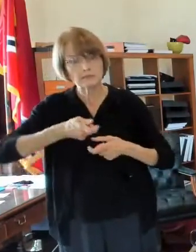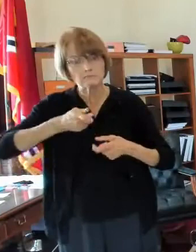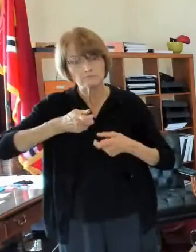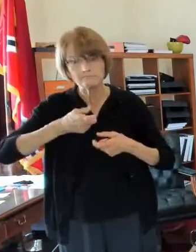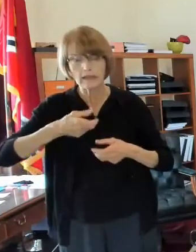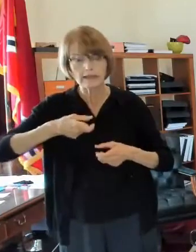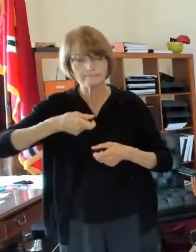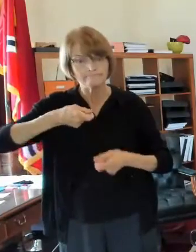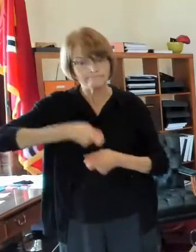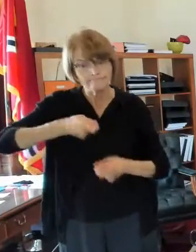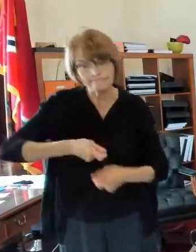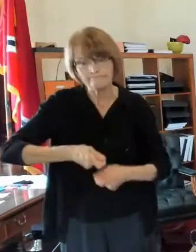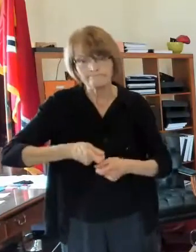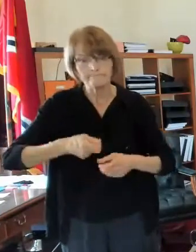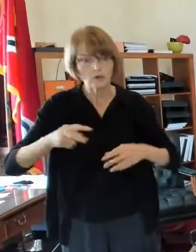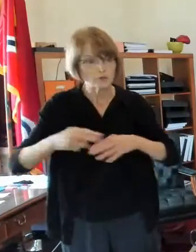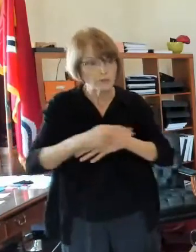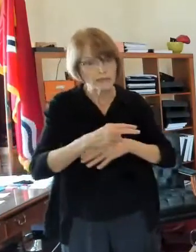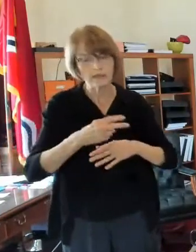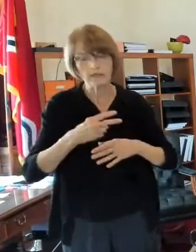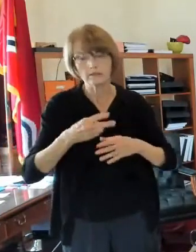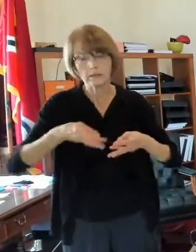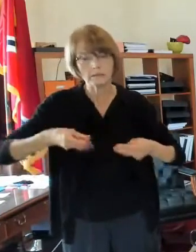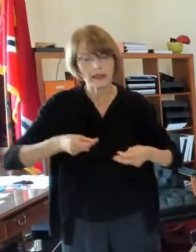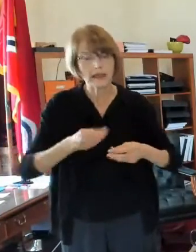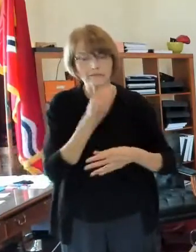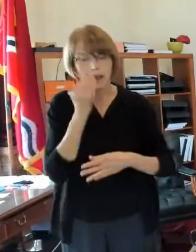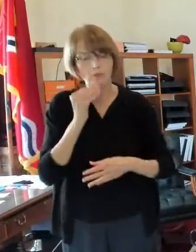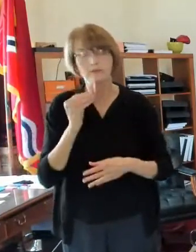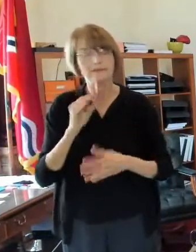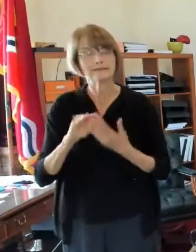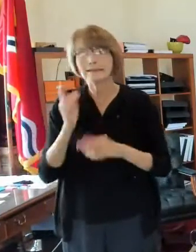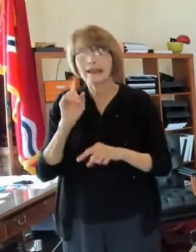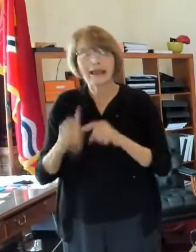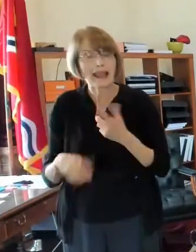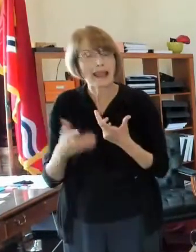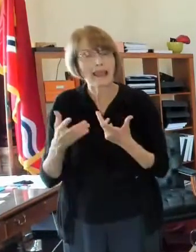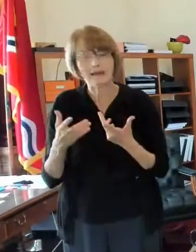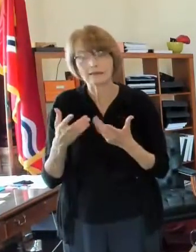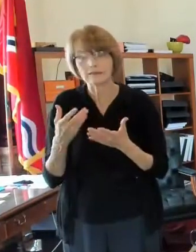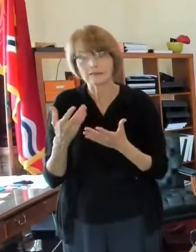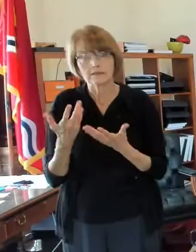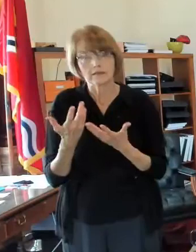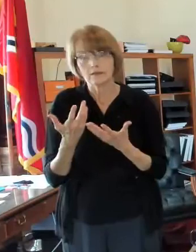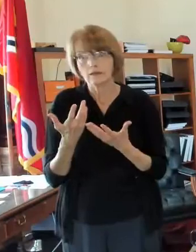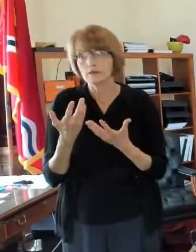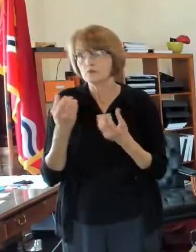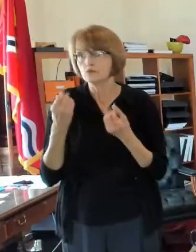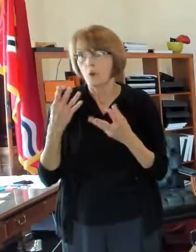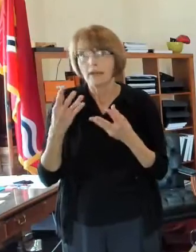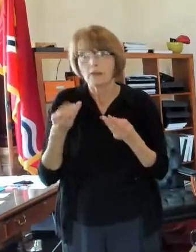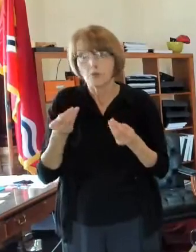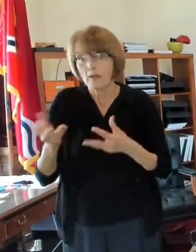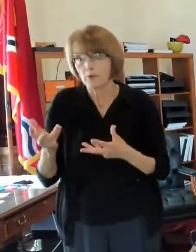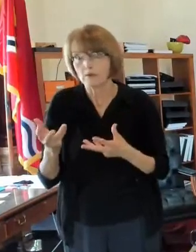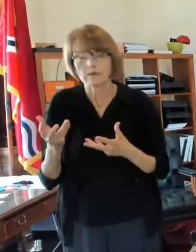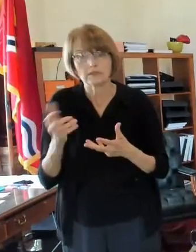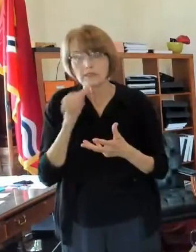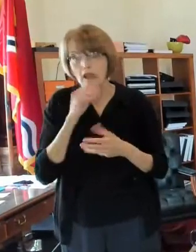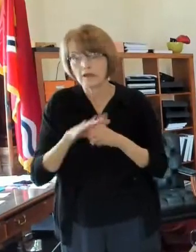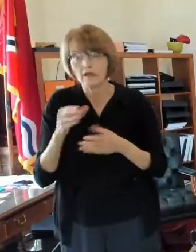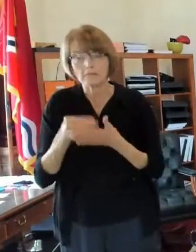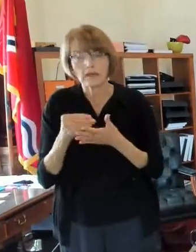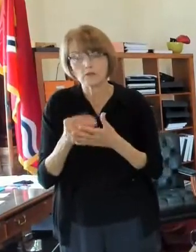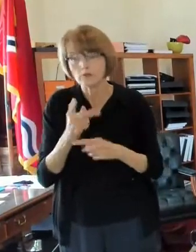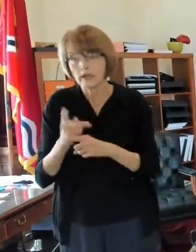few flowers we just don't have the funds to do that because we're taking care of so many properties we don't want to own them hope you will go